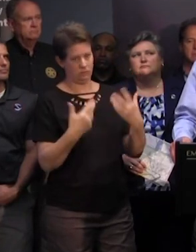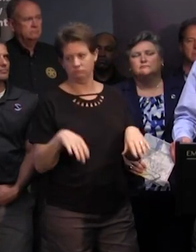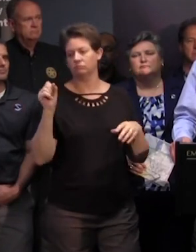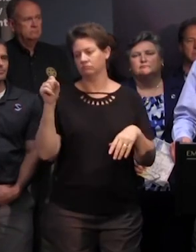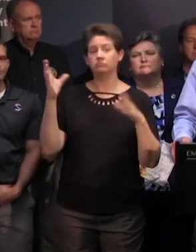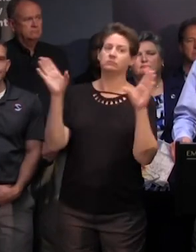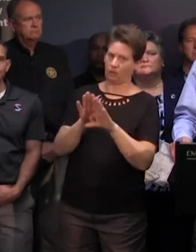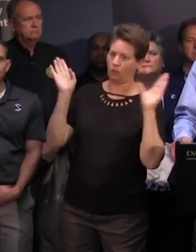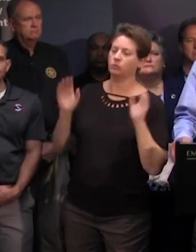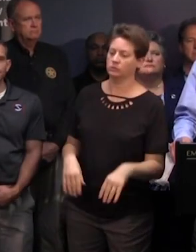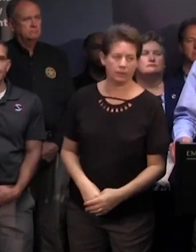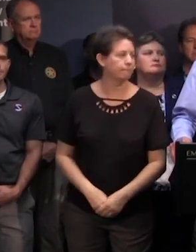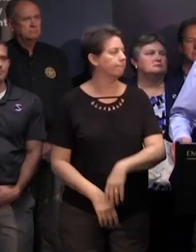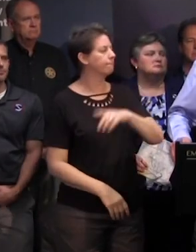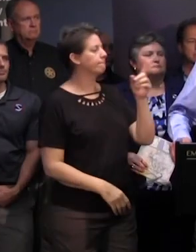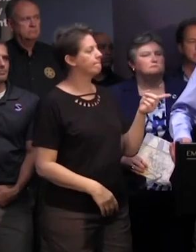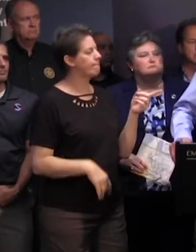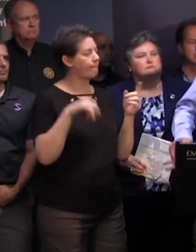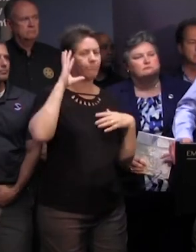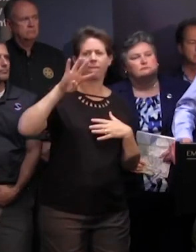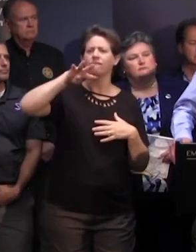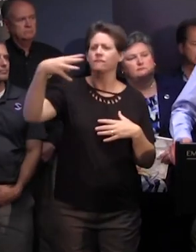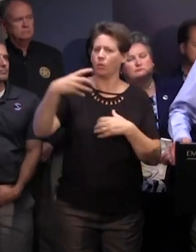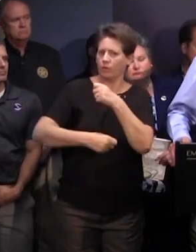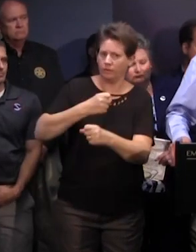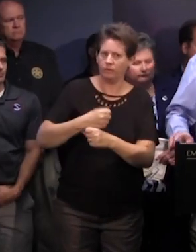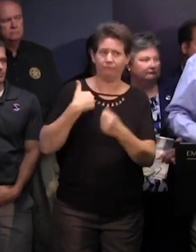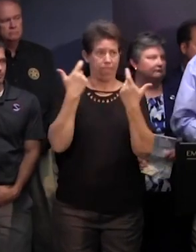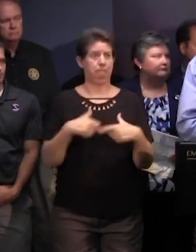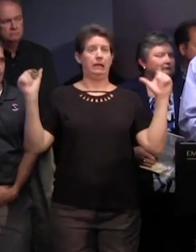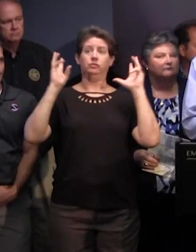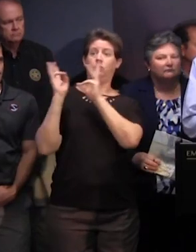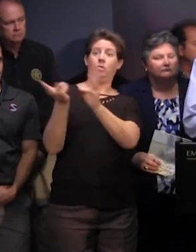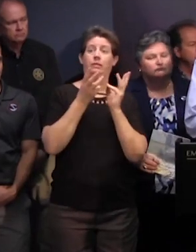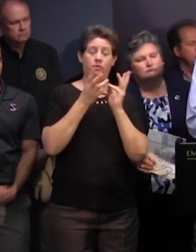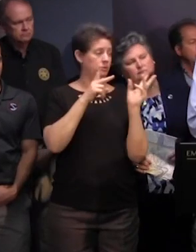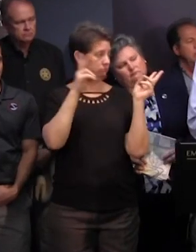this is the fourth year we've dealt with a you know major weather